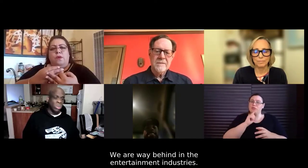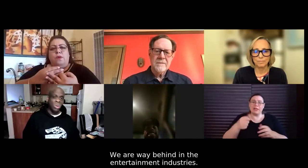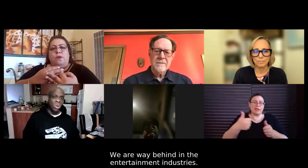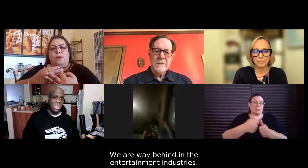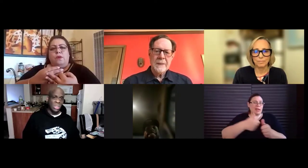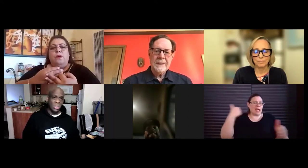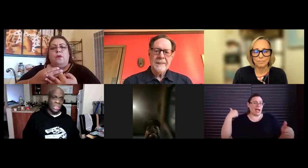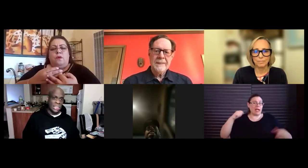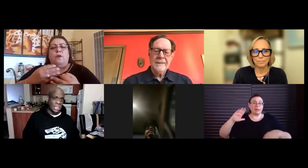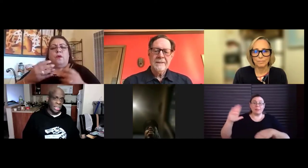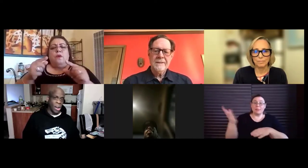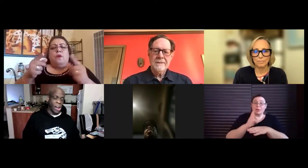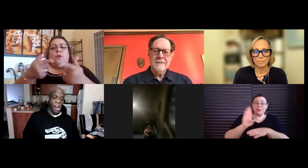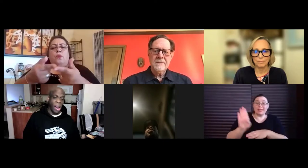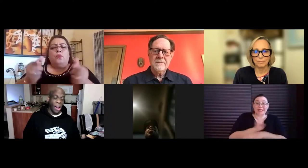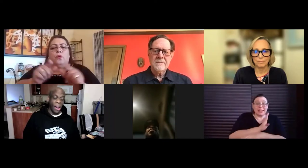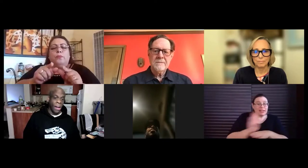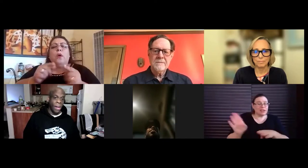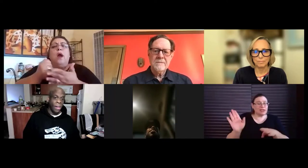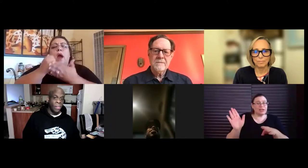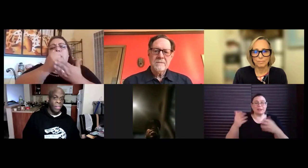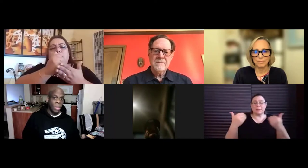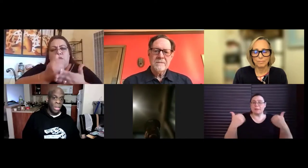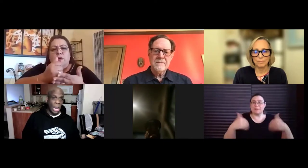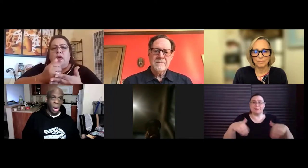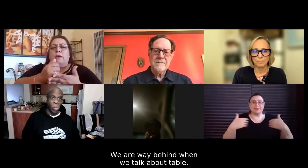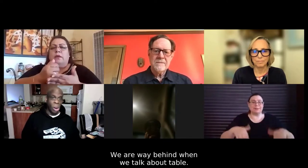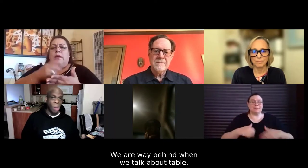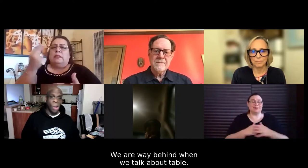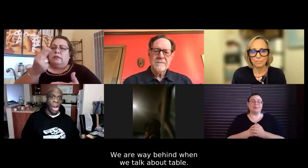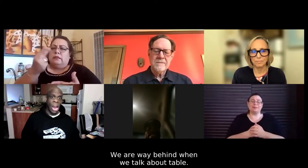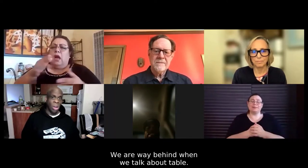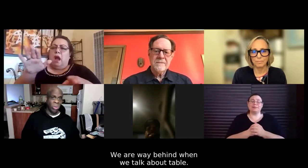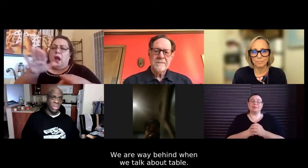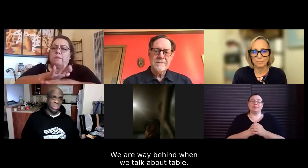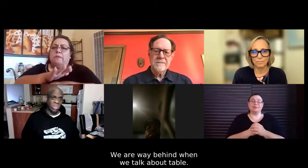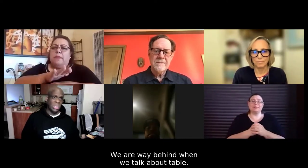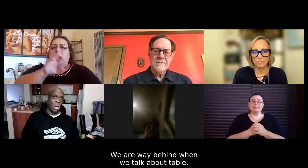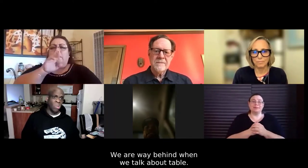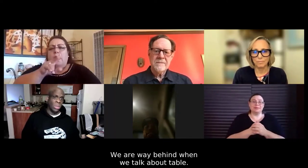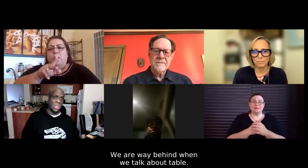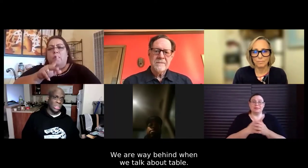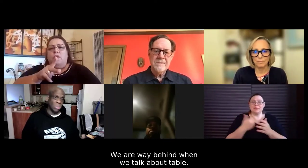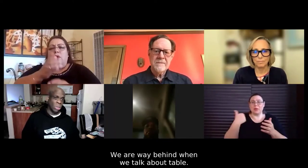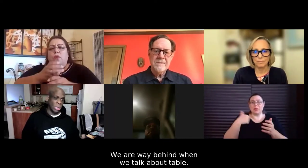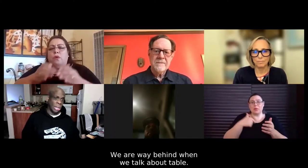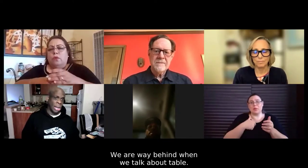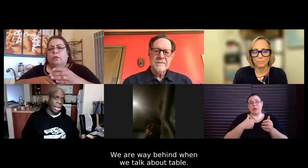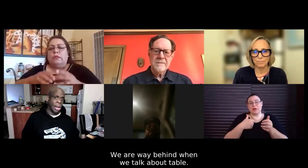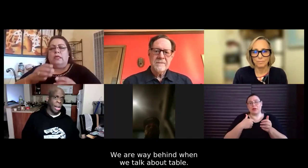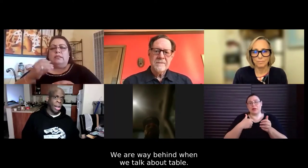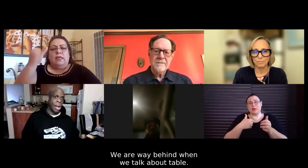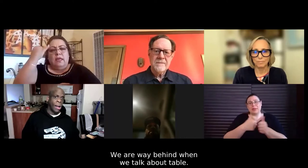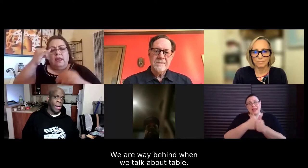Those two industries, they are way behind when you talk about disability.